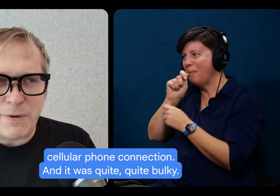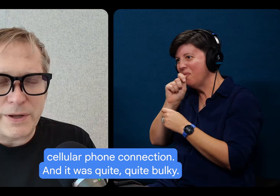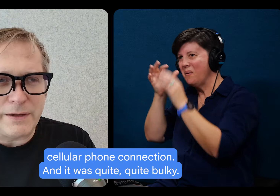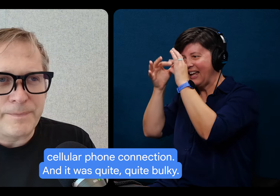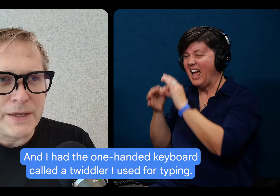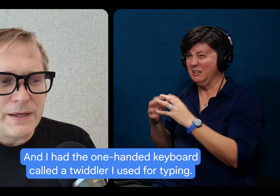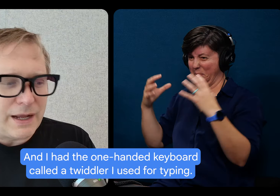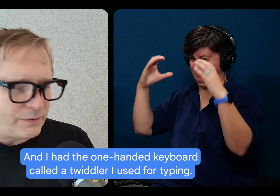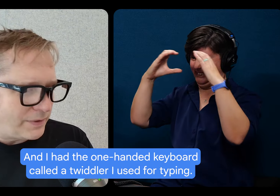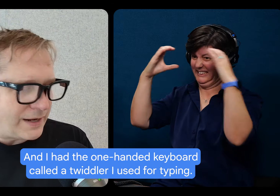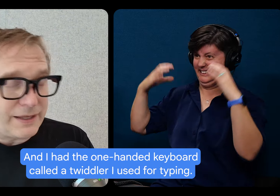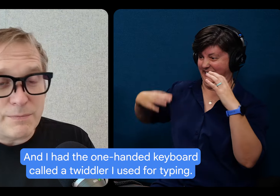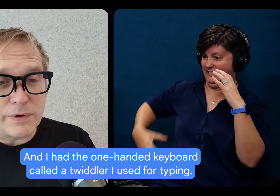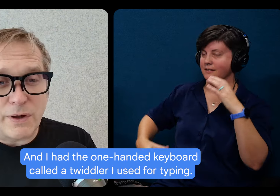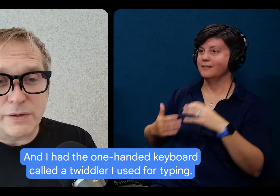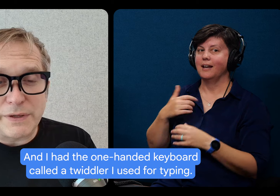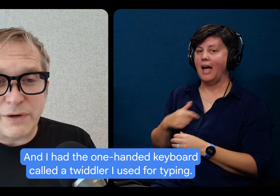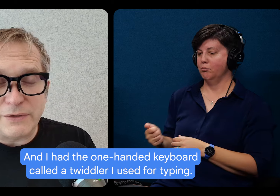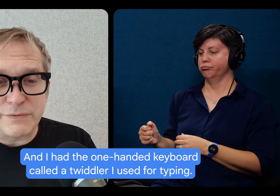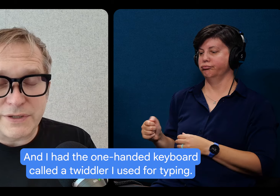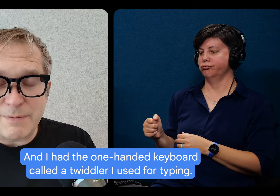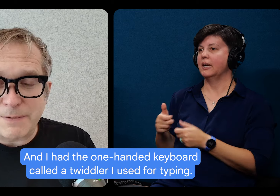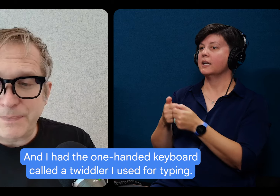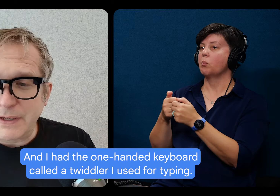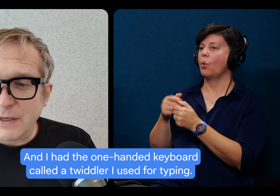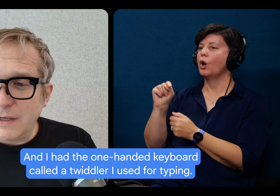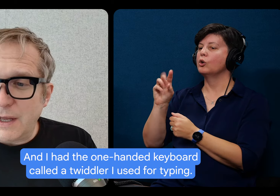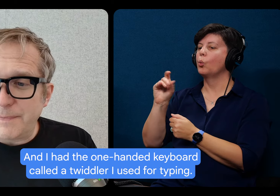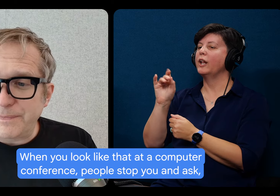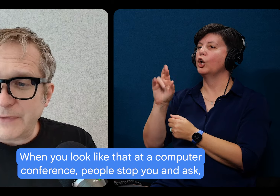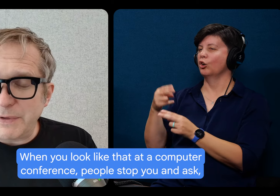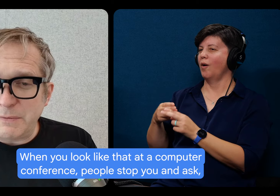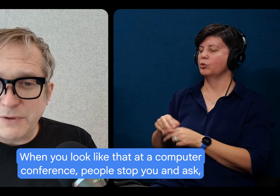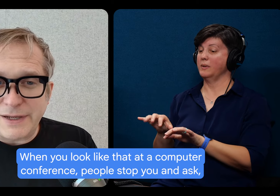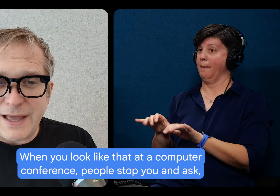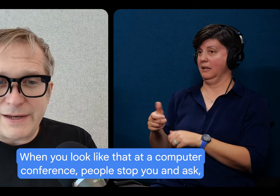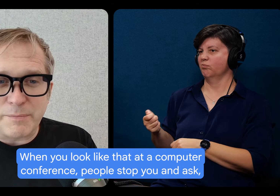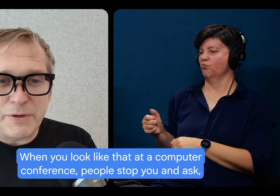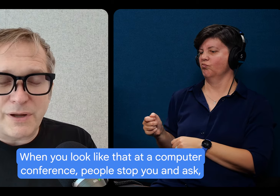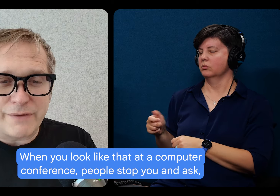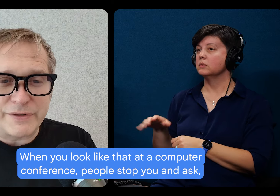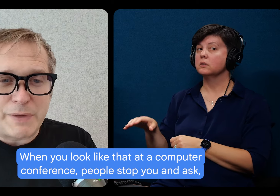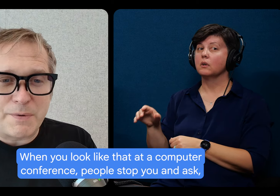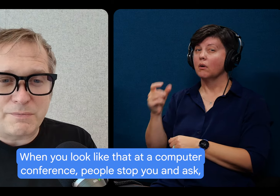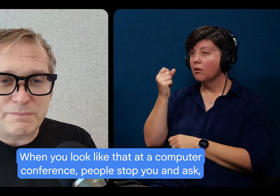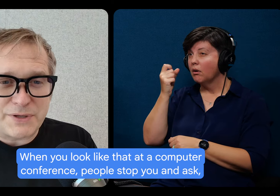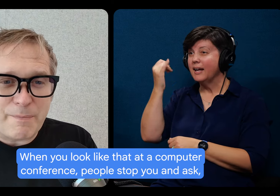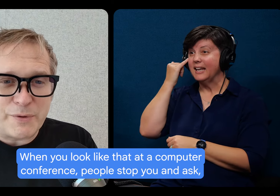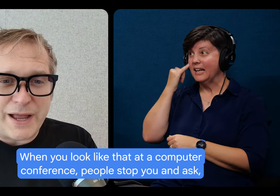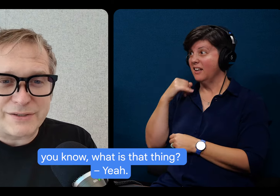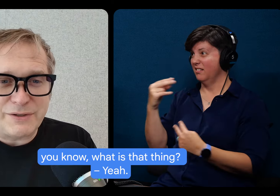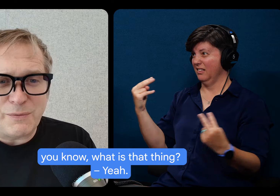bulky. And I had a little one-handed keyboard called Twiddler I used for typing. When you look like that at a computer conference, people